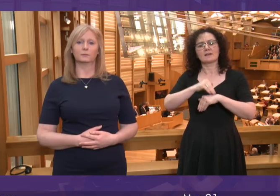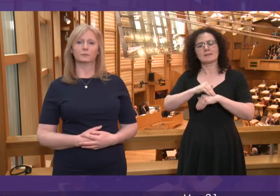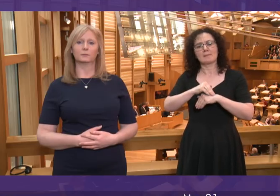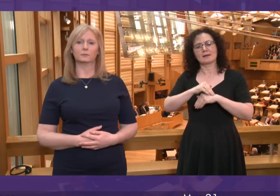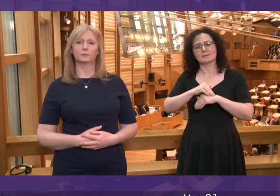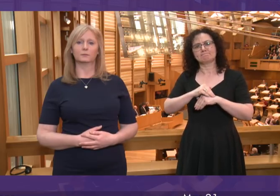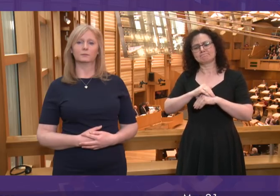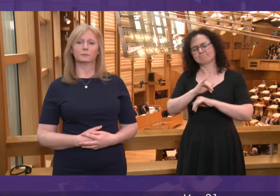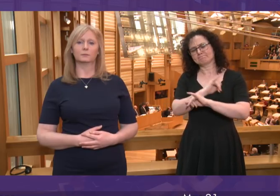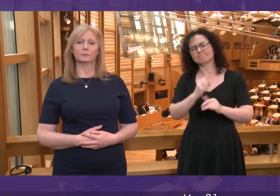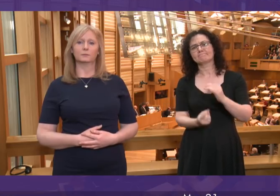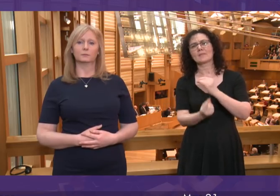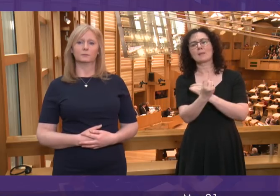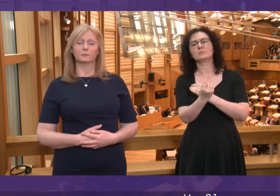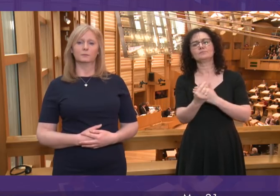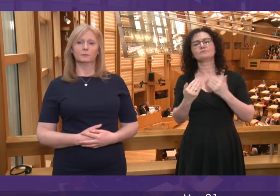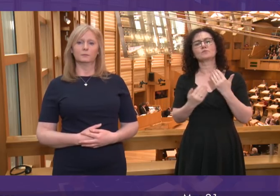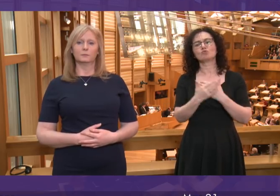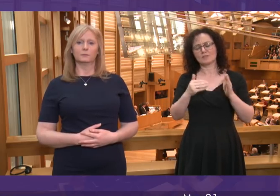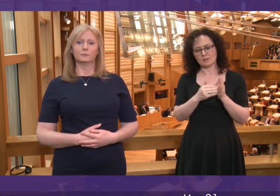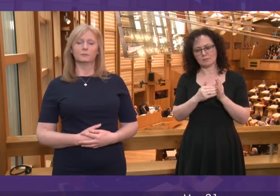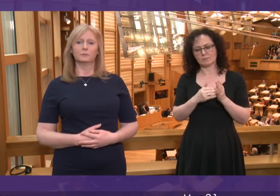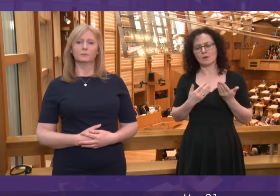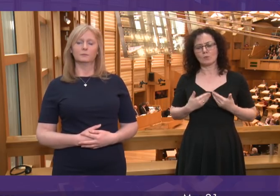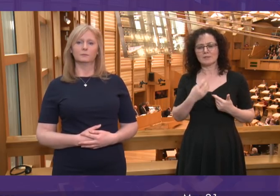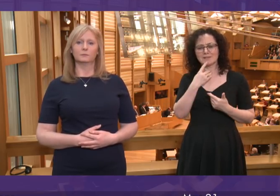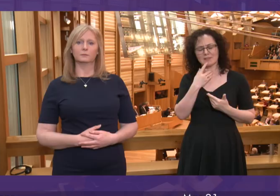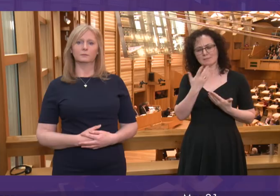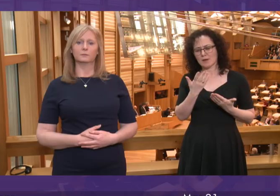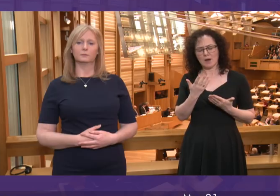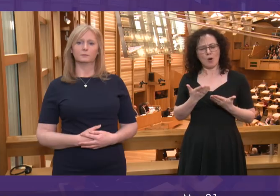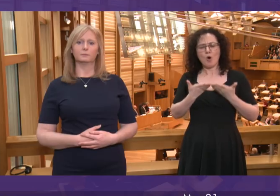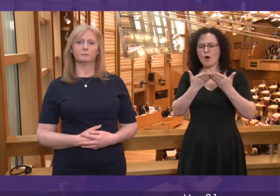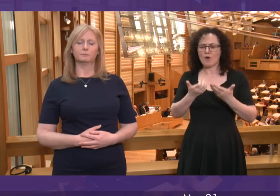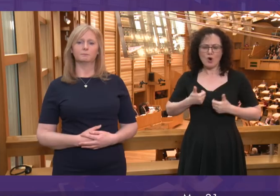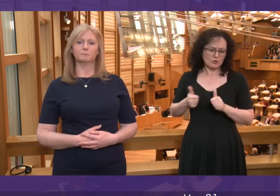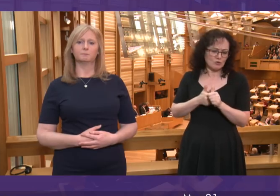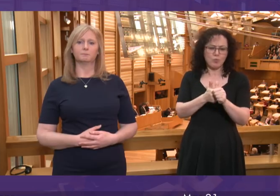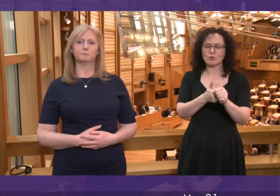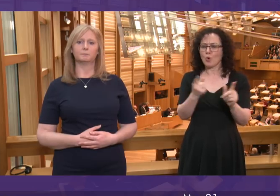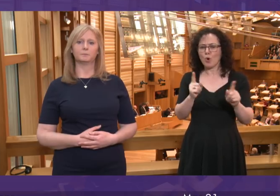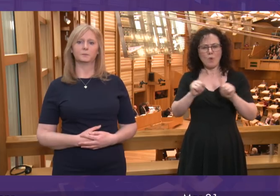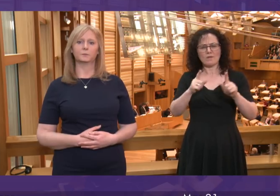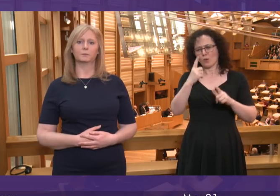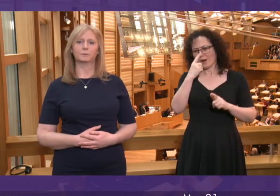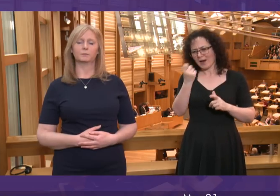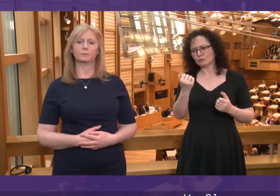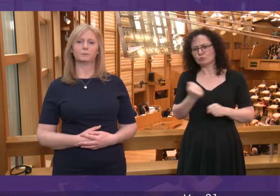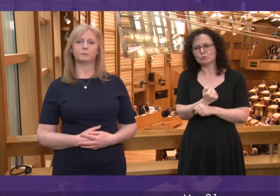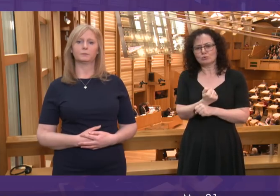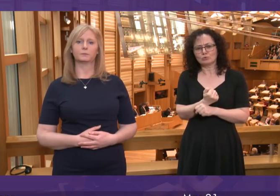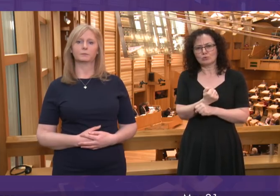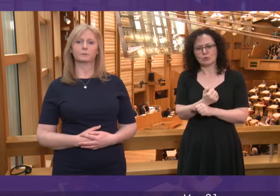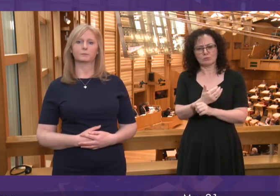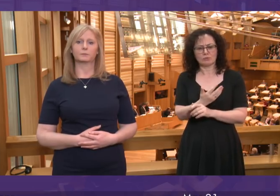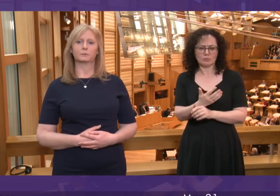attack in Christchurch last Friday, and to offer our practical, our support for practical action to defeat